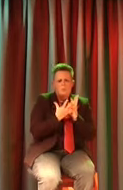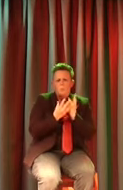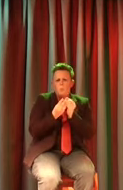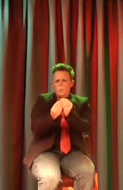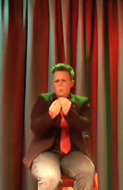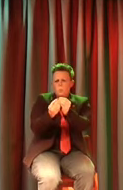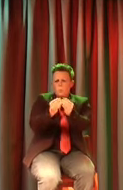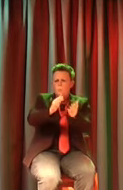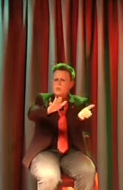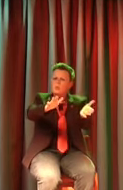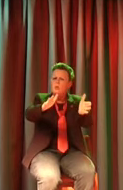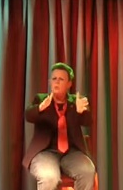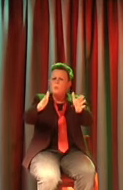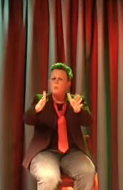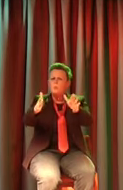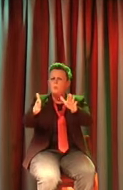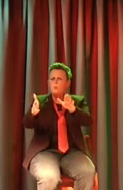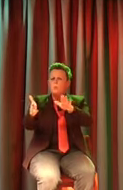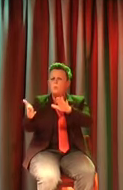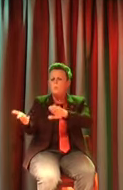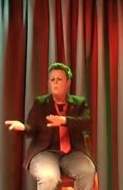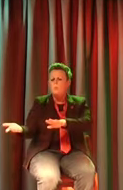With you With